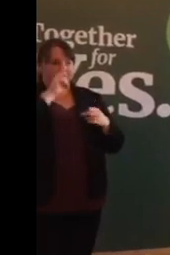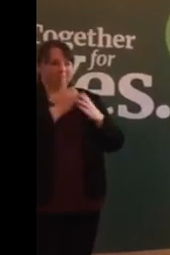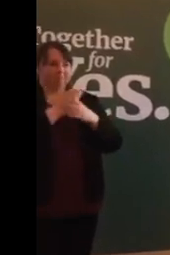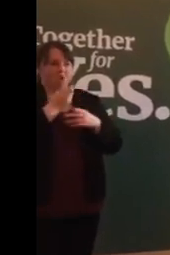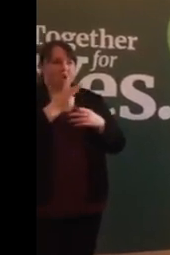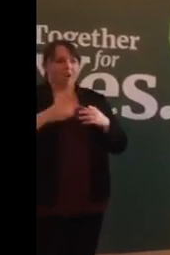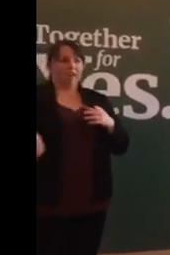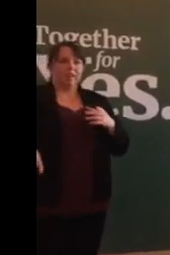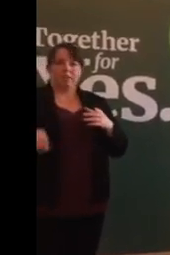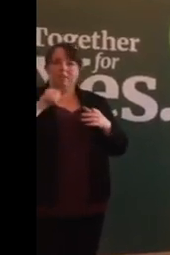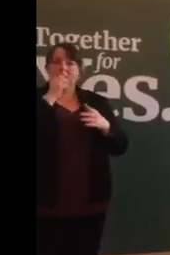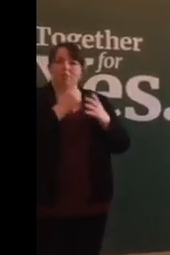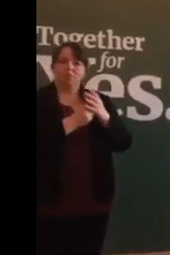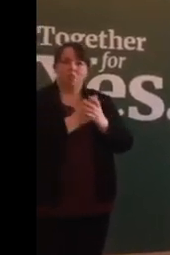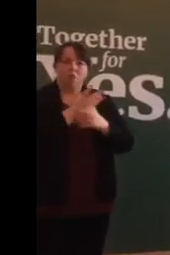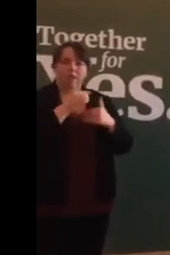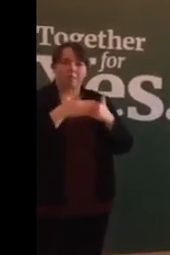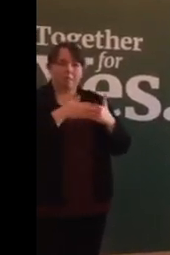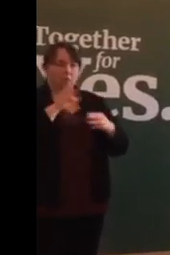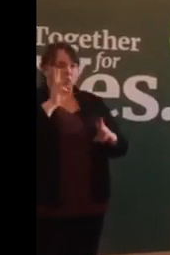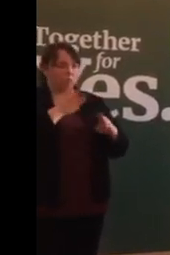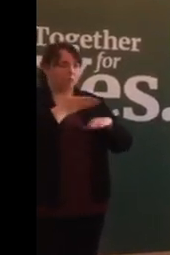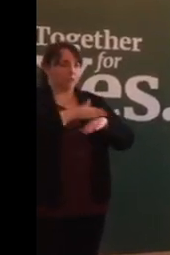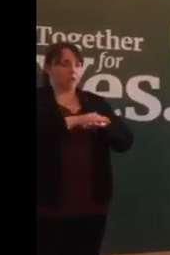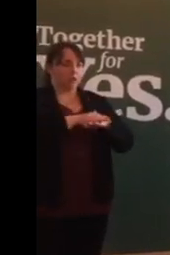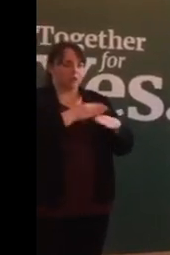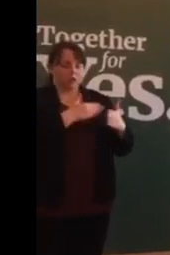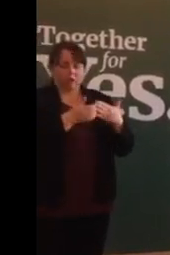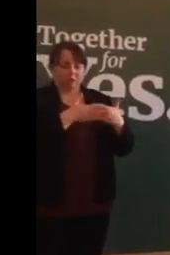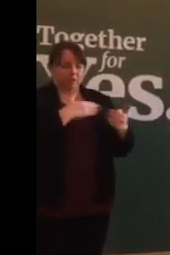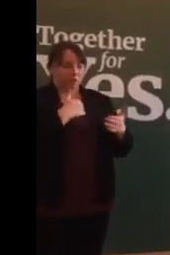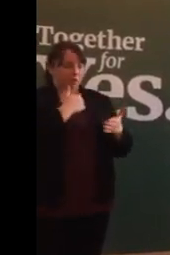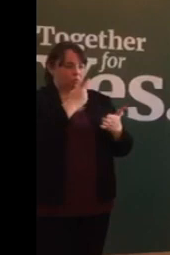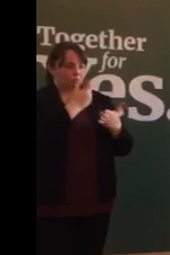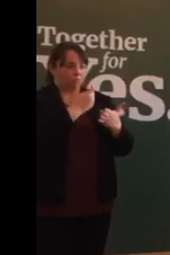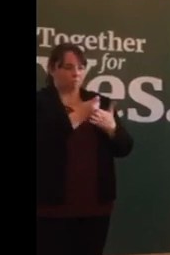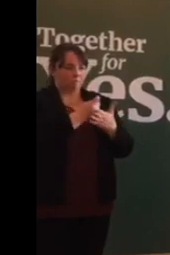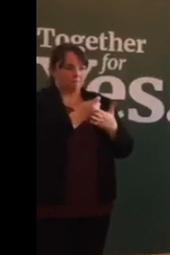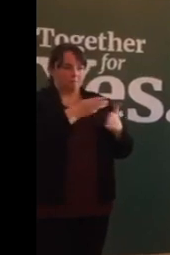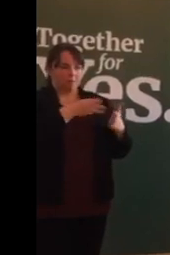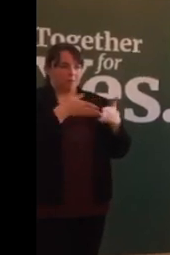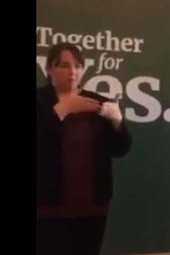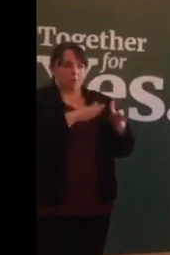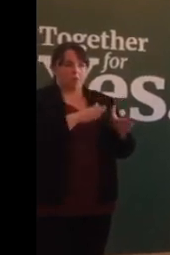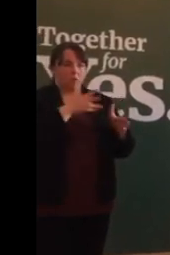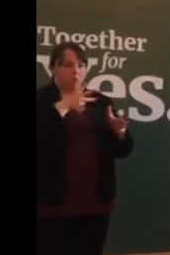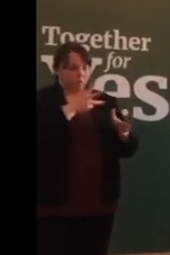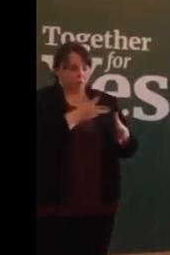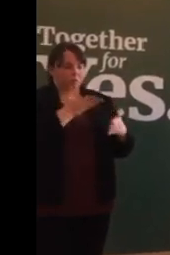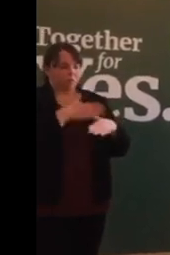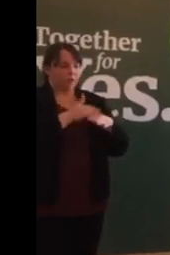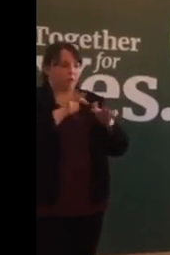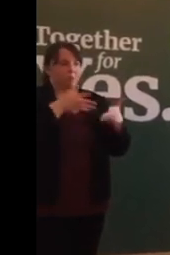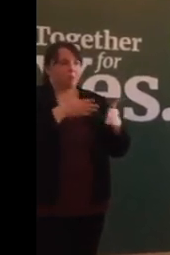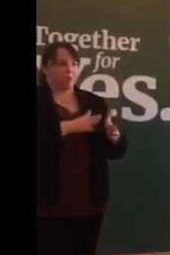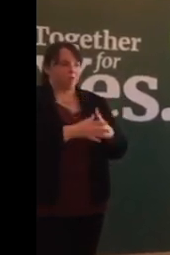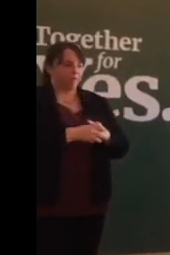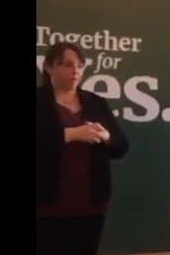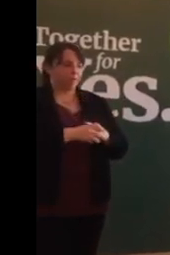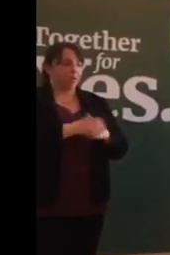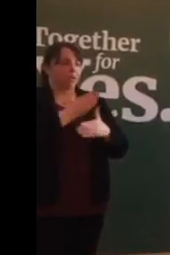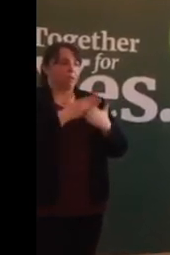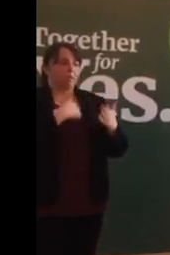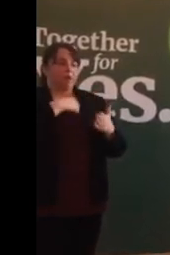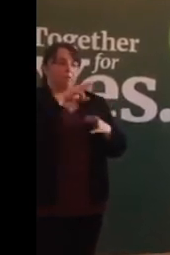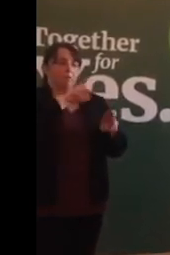don't do that. And the baby will die no matter what stage of pregnancy he or she is delivered. Some of our patients choose